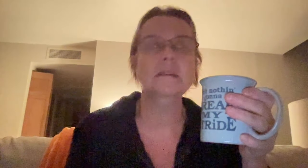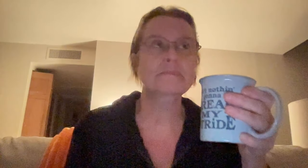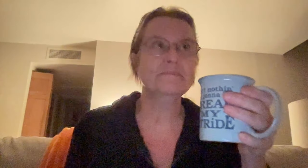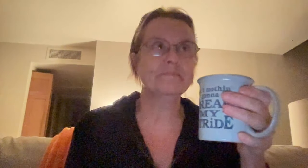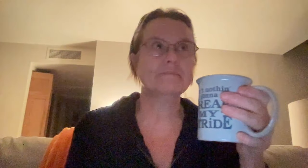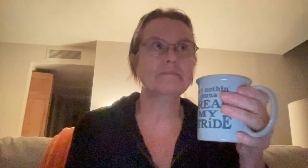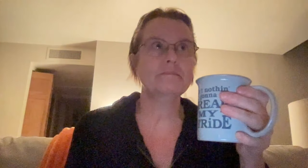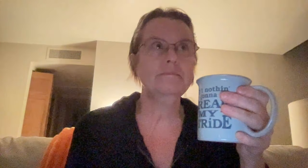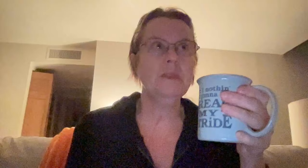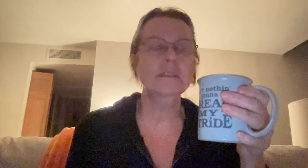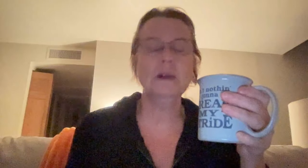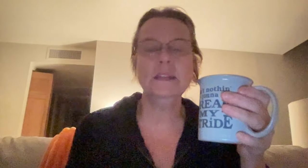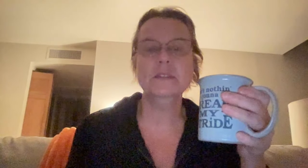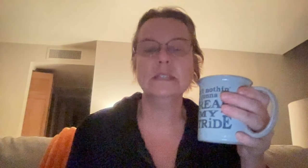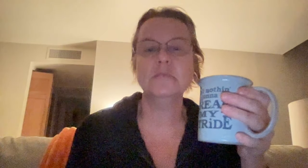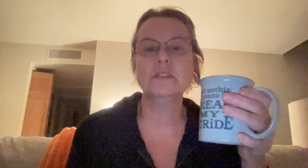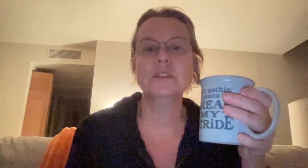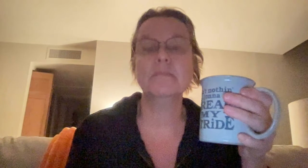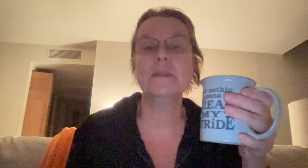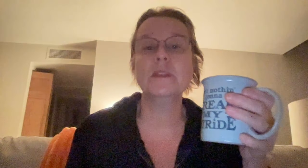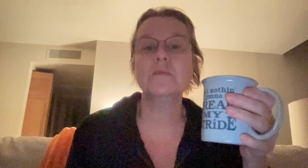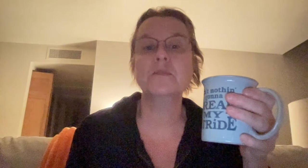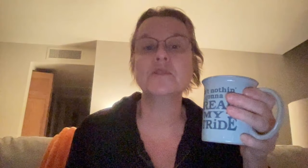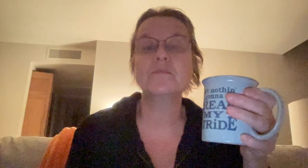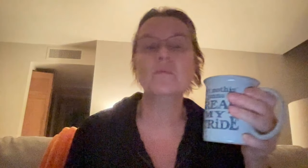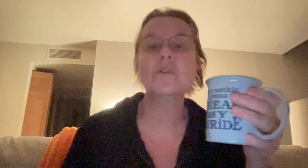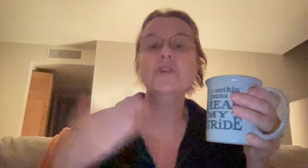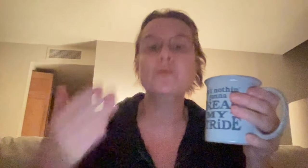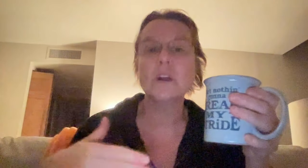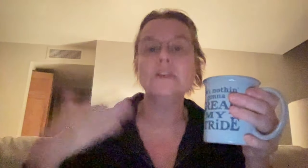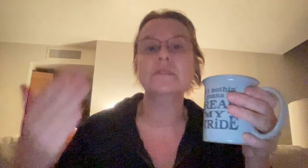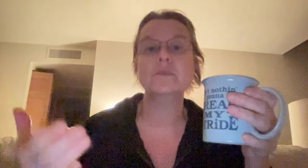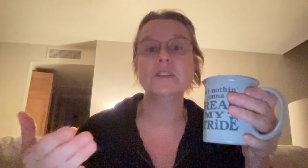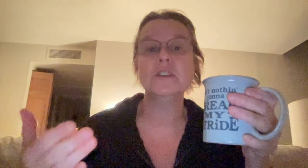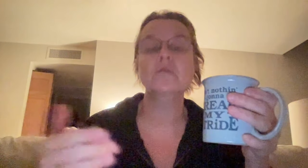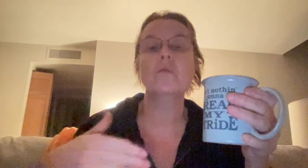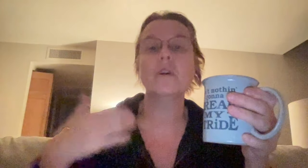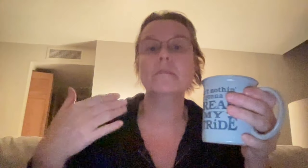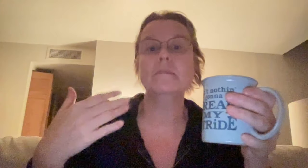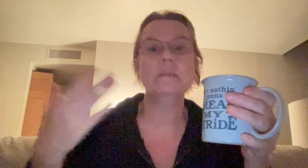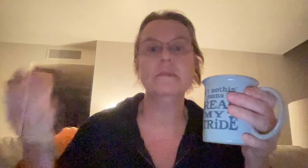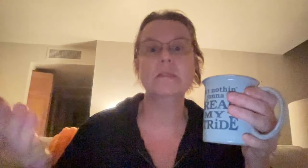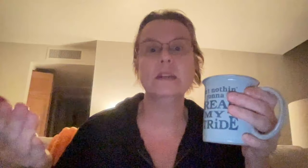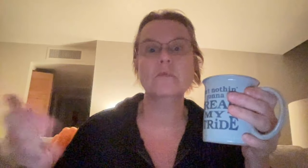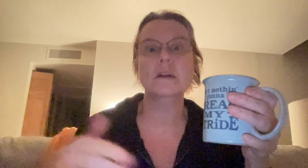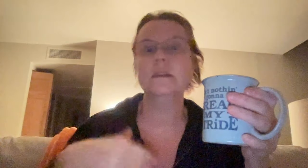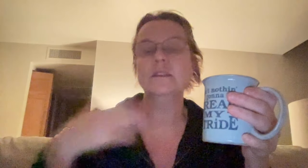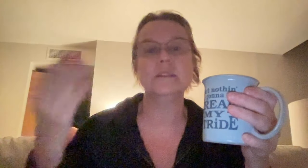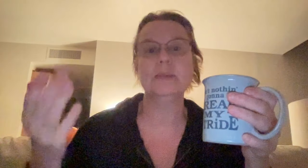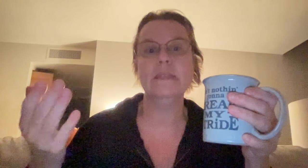that's why I use intuition, but the more you work on your intuition or maybe you've never had to work on it, it's just been